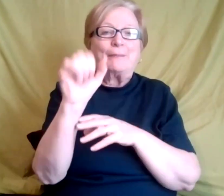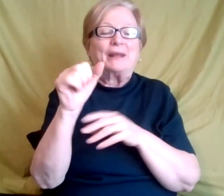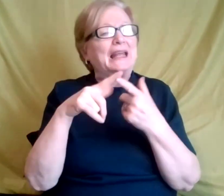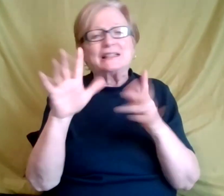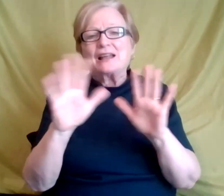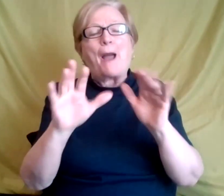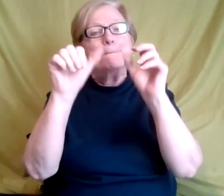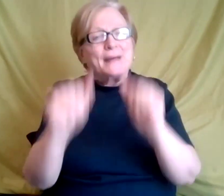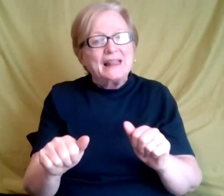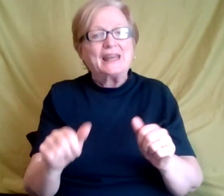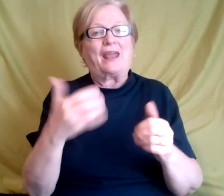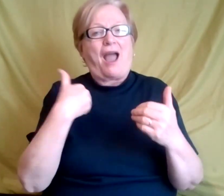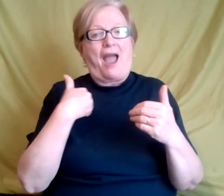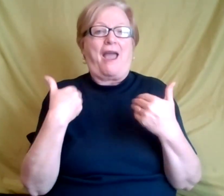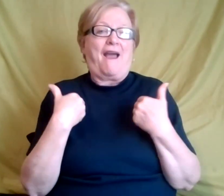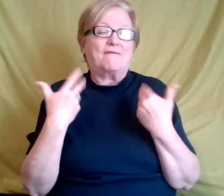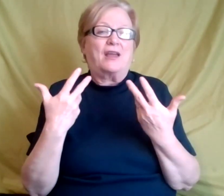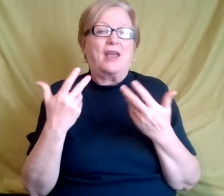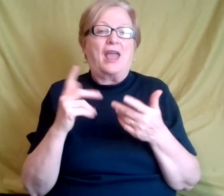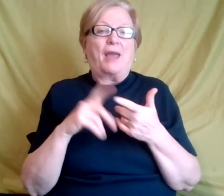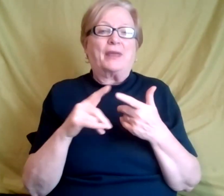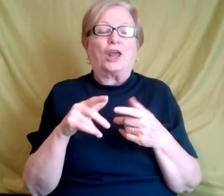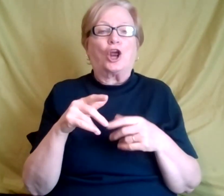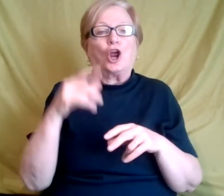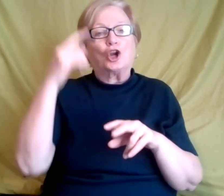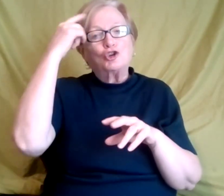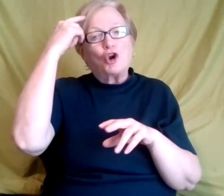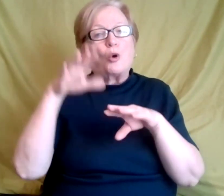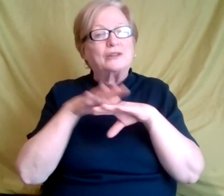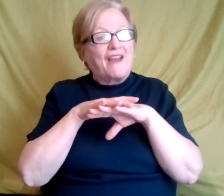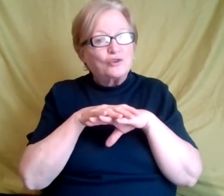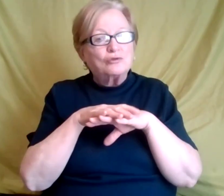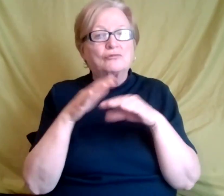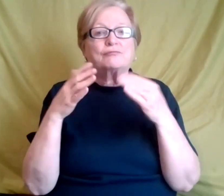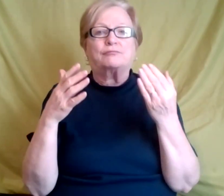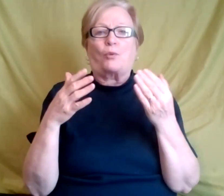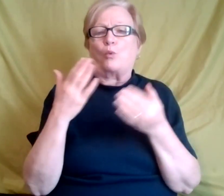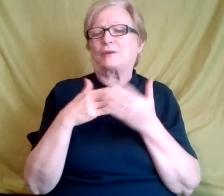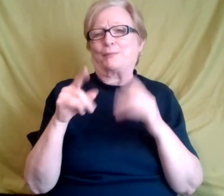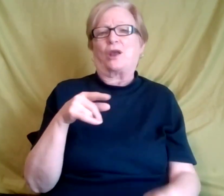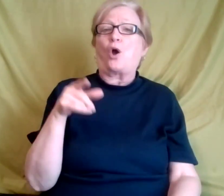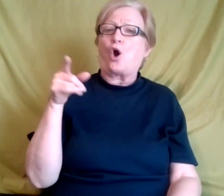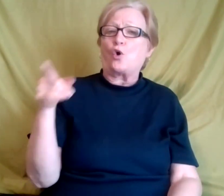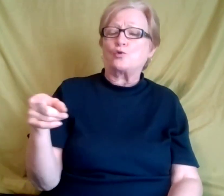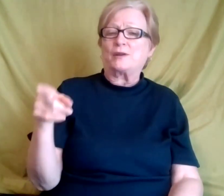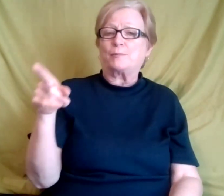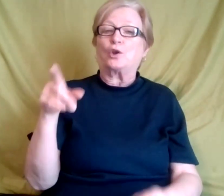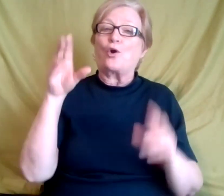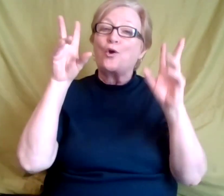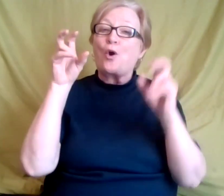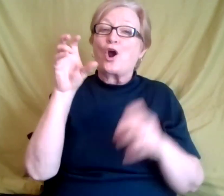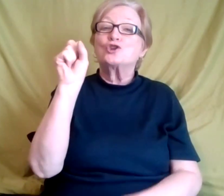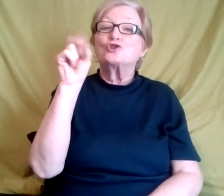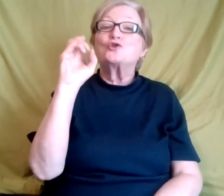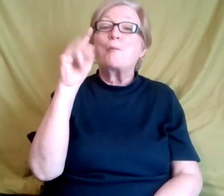that I have and being neurodivergent, you know, some people say, oh, that must be your superpower in terms of the skills